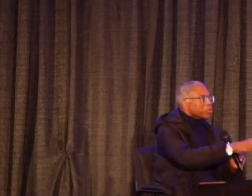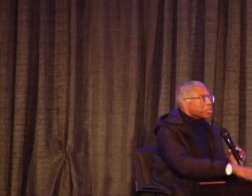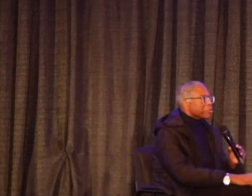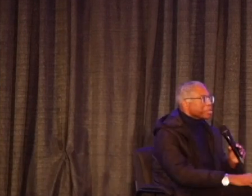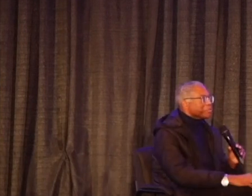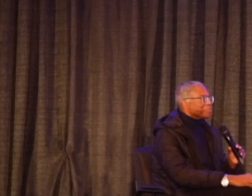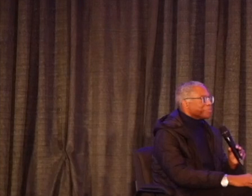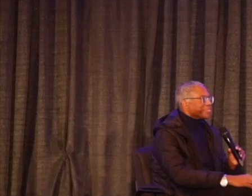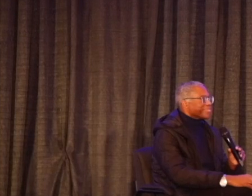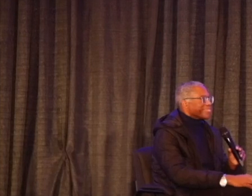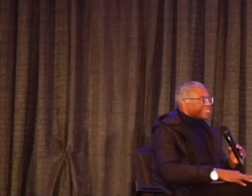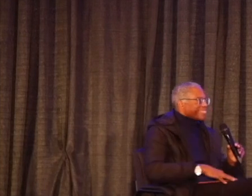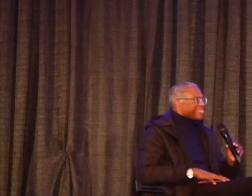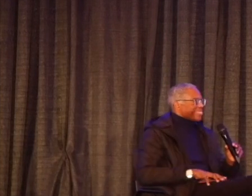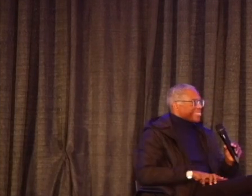Here we come.